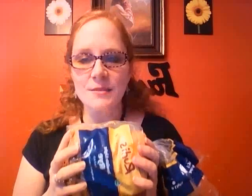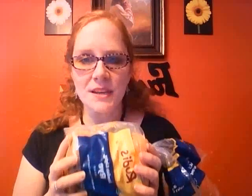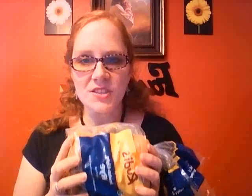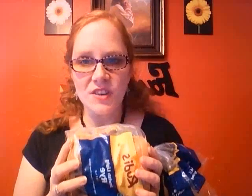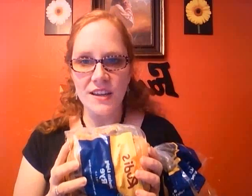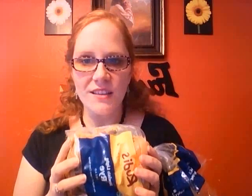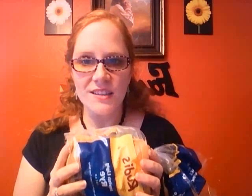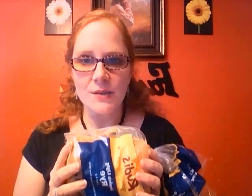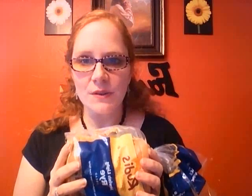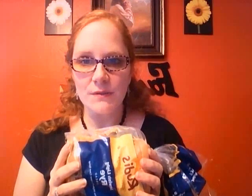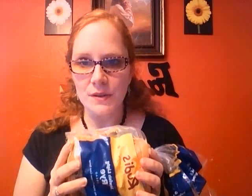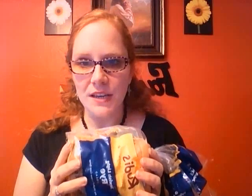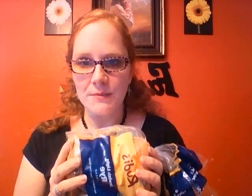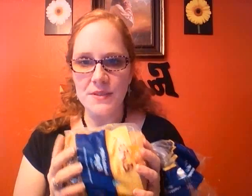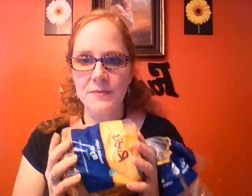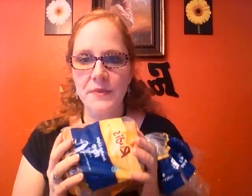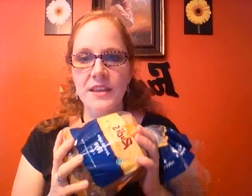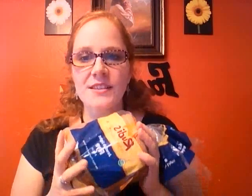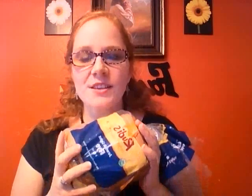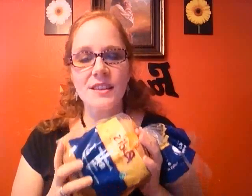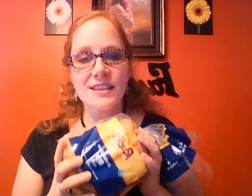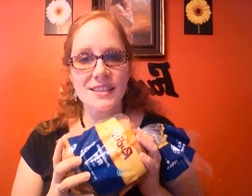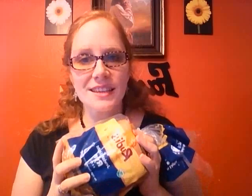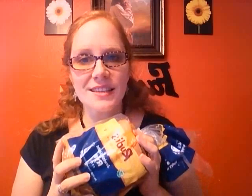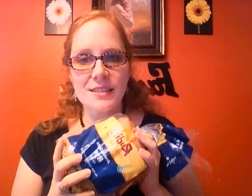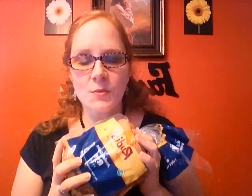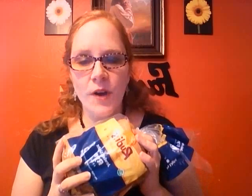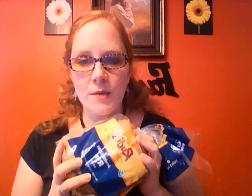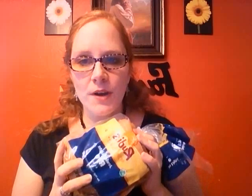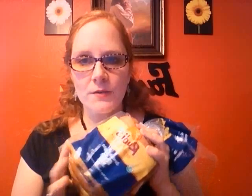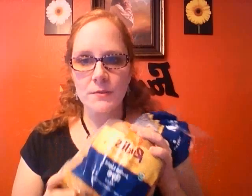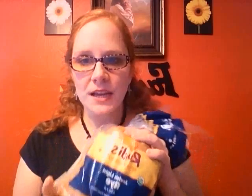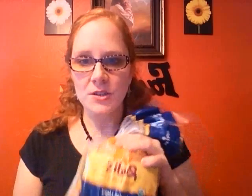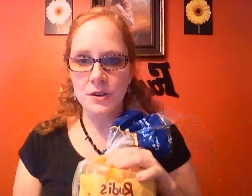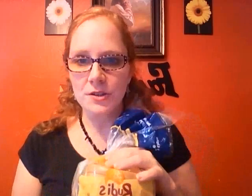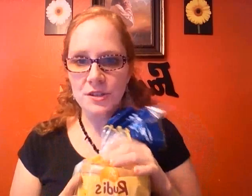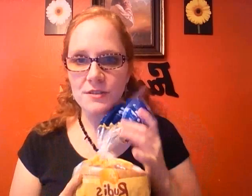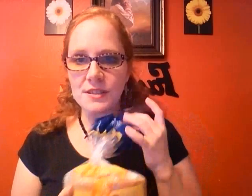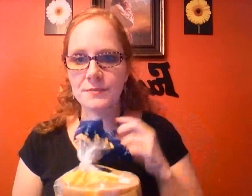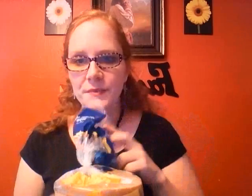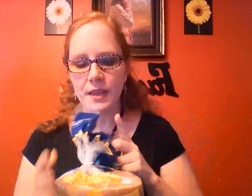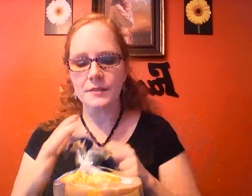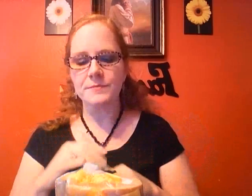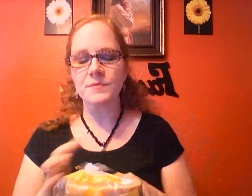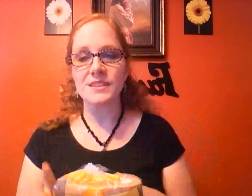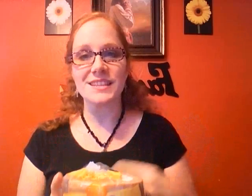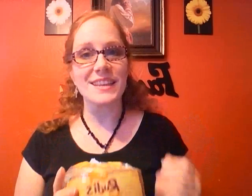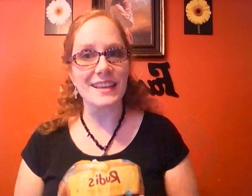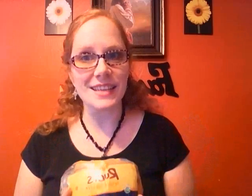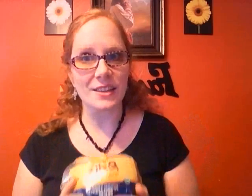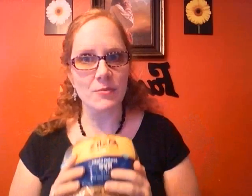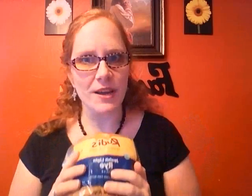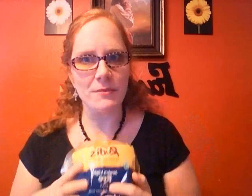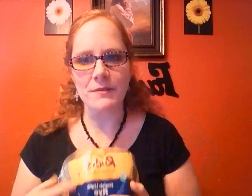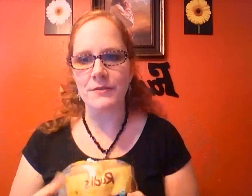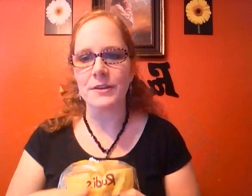my strength on different food items so this is some rye bread from natural grocers it's a nice healthy brand my favorite